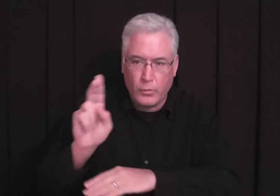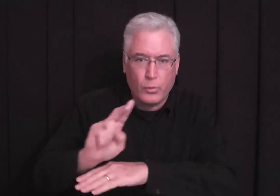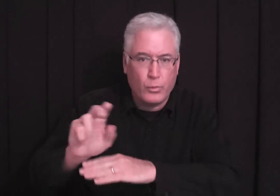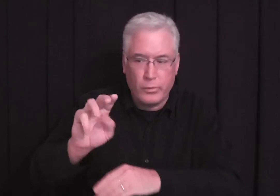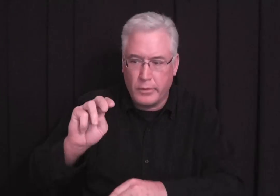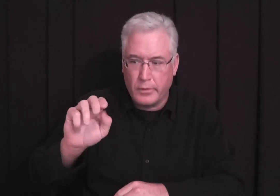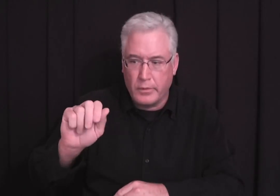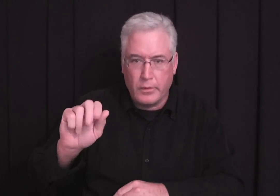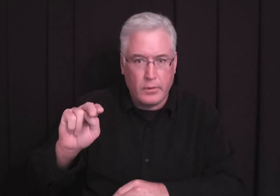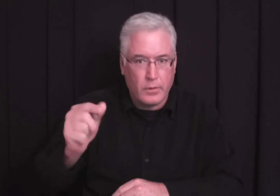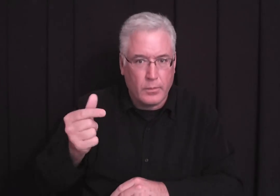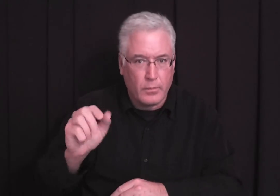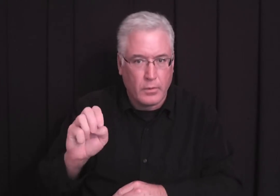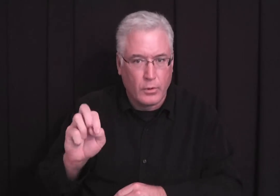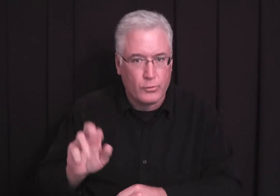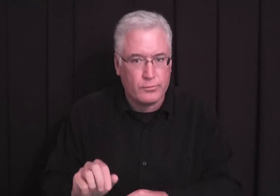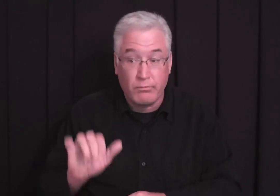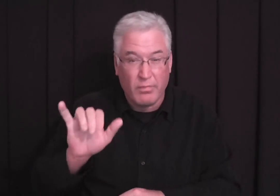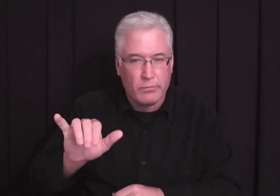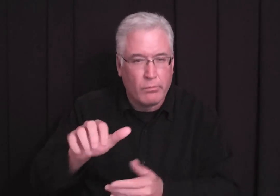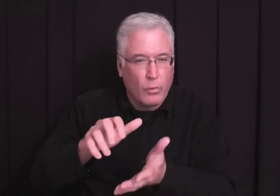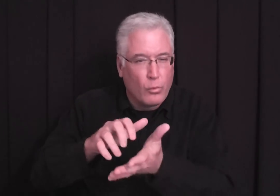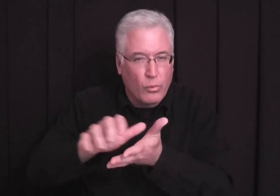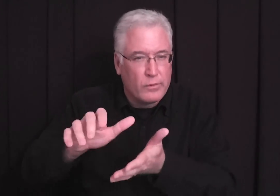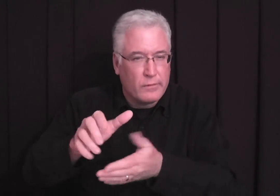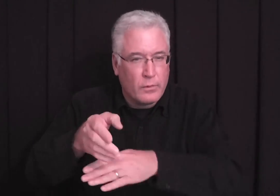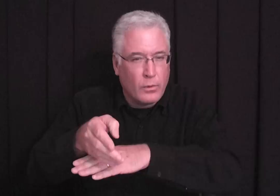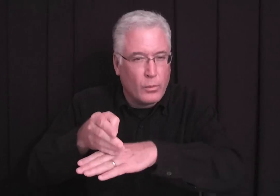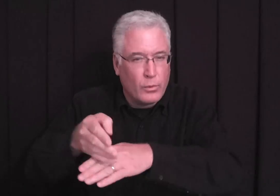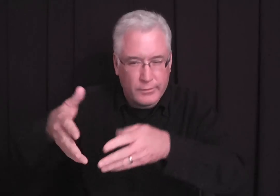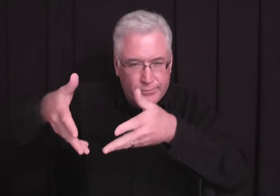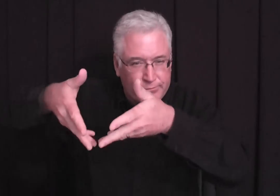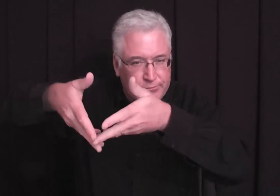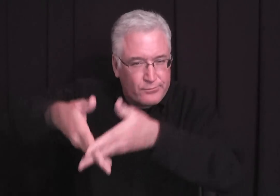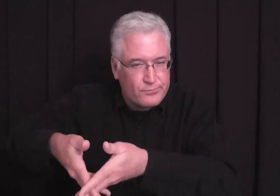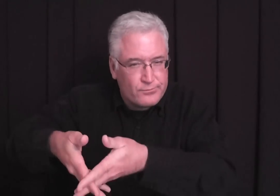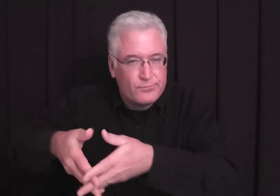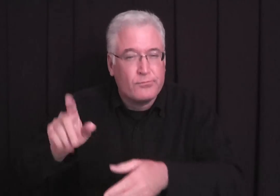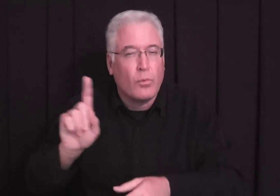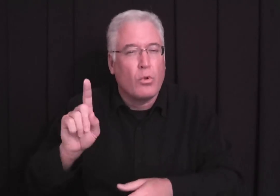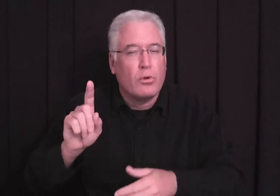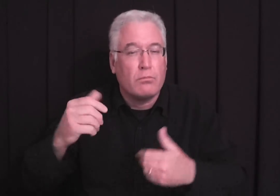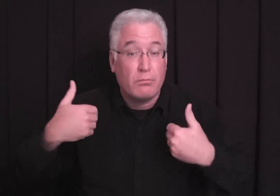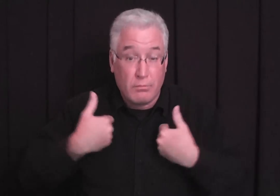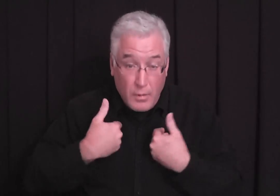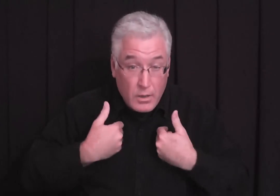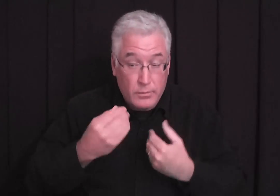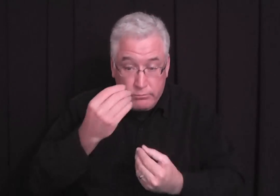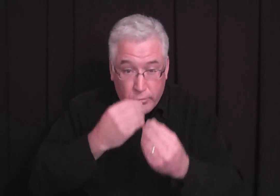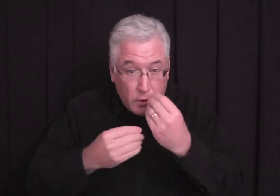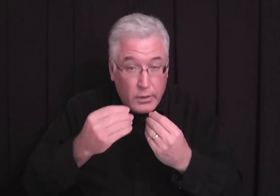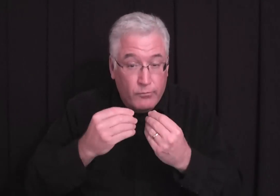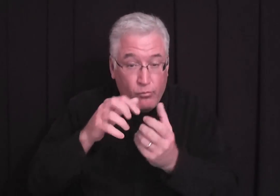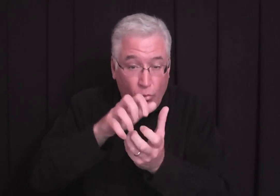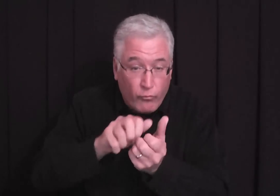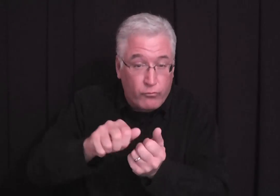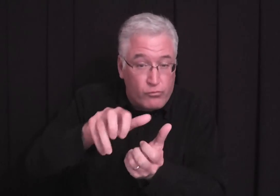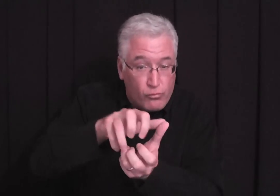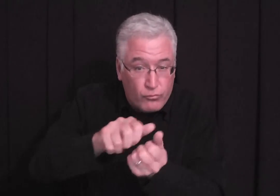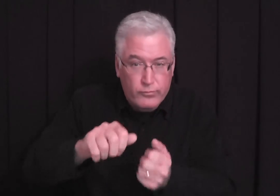to sleep. Where was it? Well, was in a manger. A manger is a rough wooden thing that is, is made for animals where they put their feet